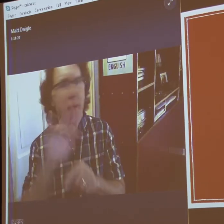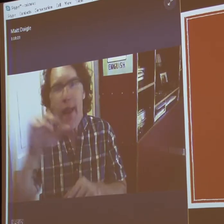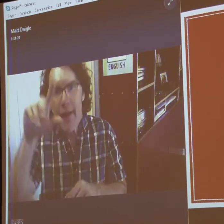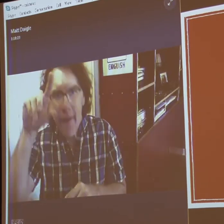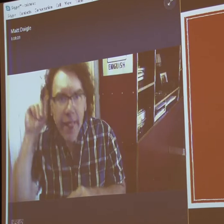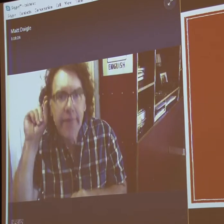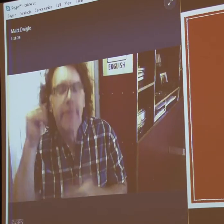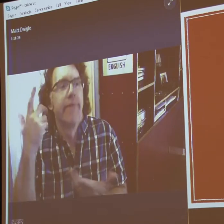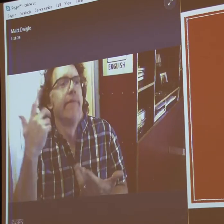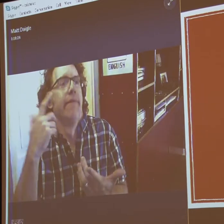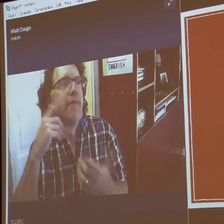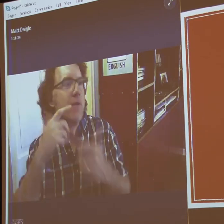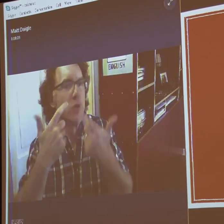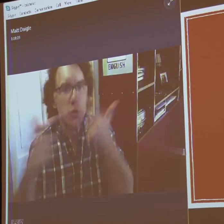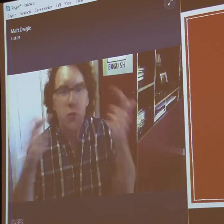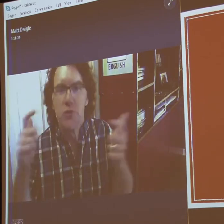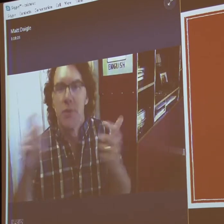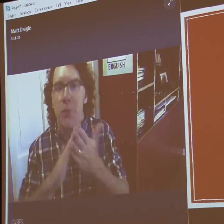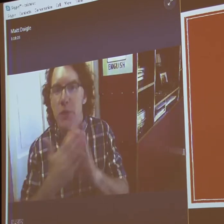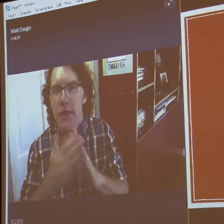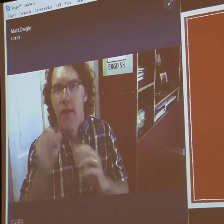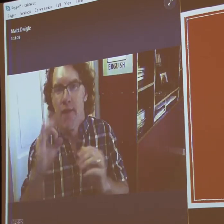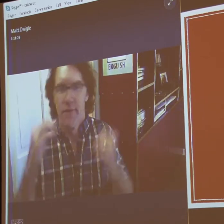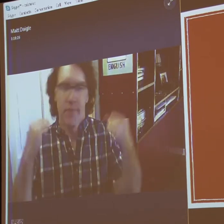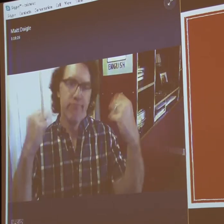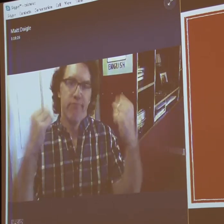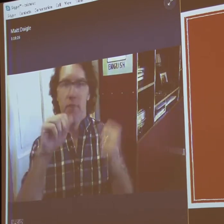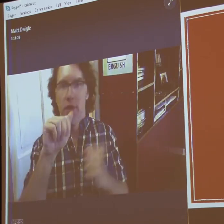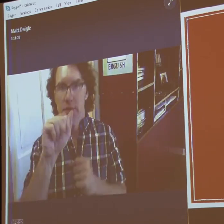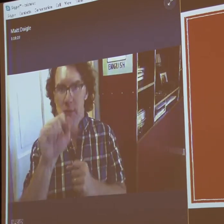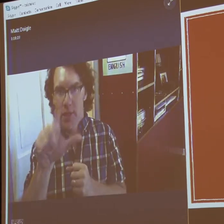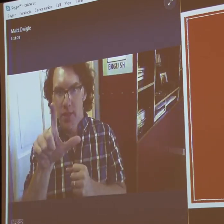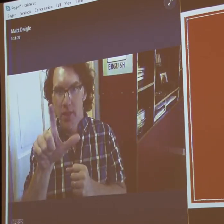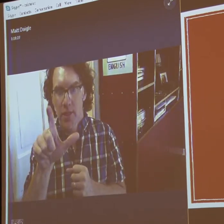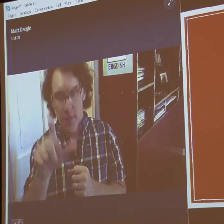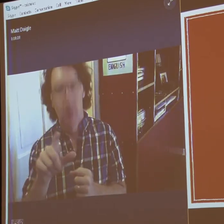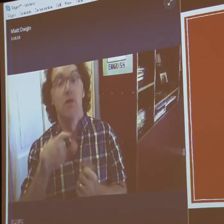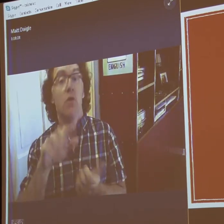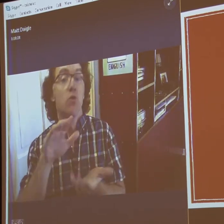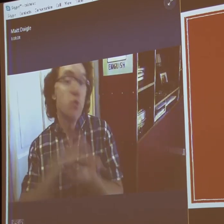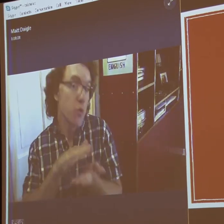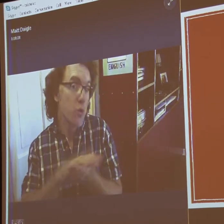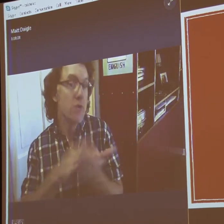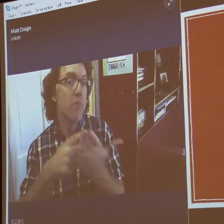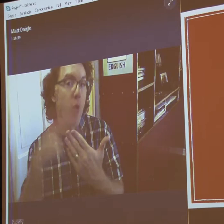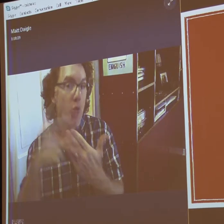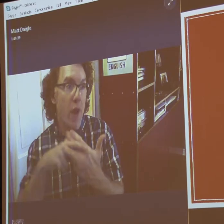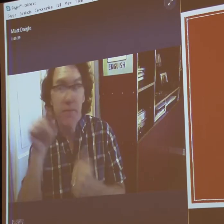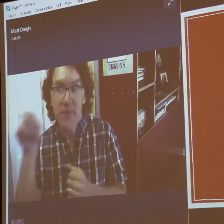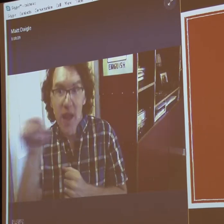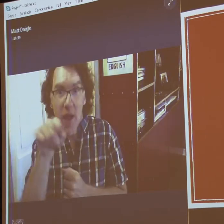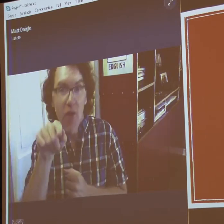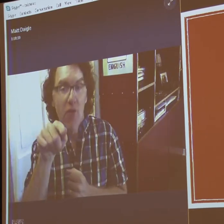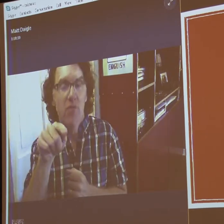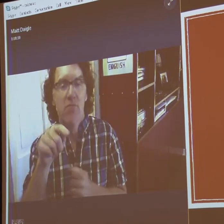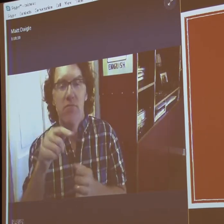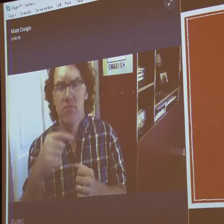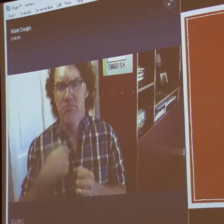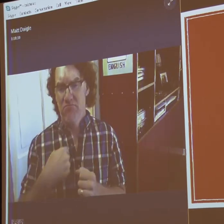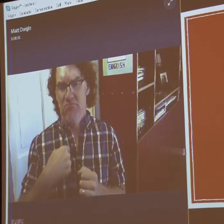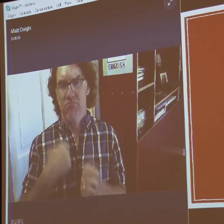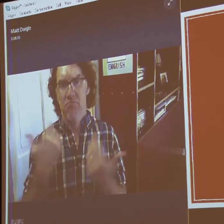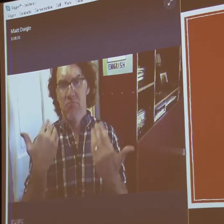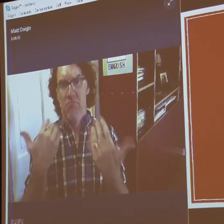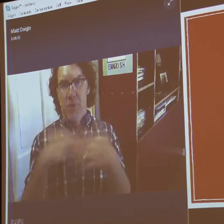course, there was more exposure to actual deaf culture and sign language because of Gallaudet University and ASL. So they had